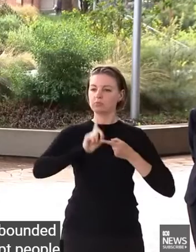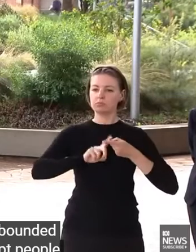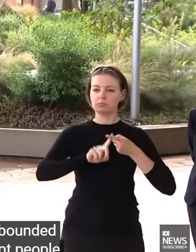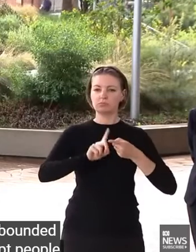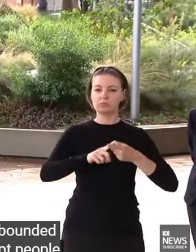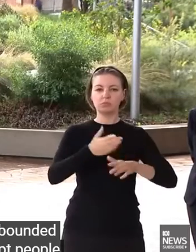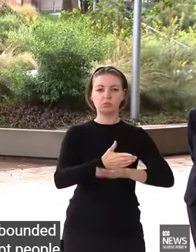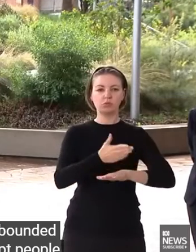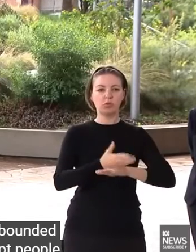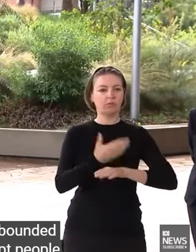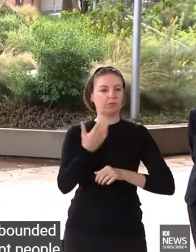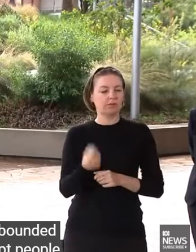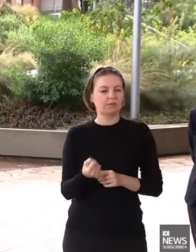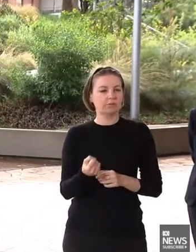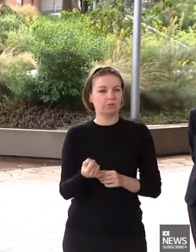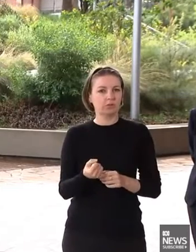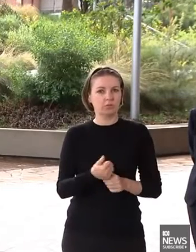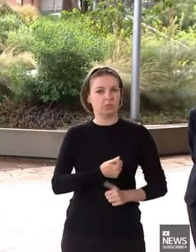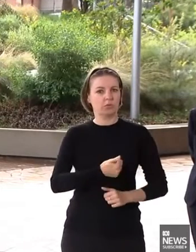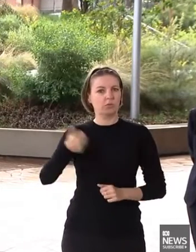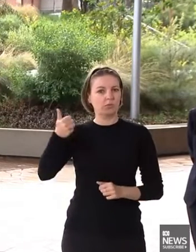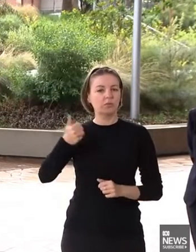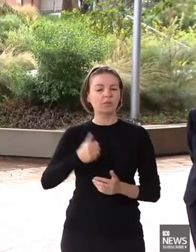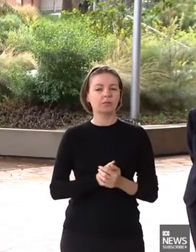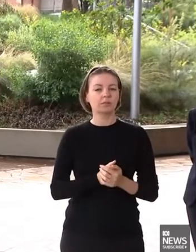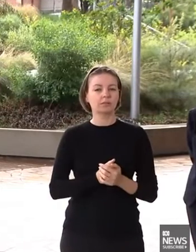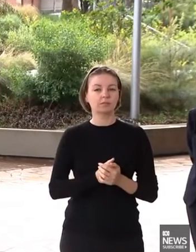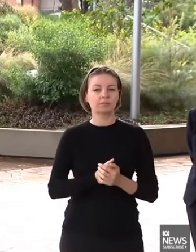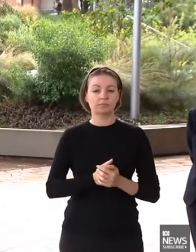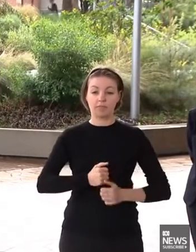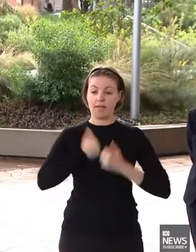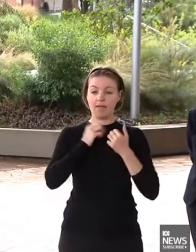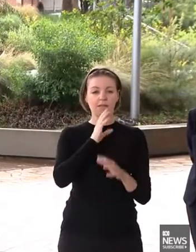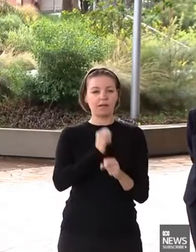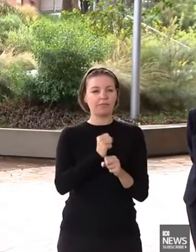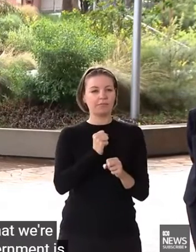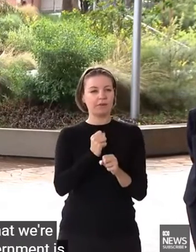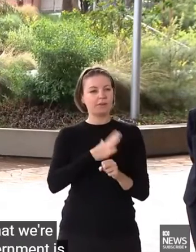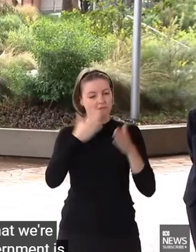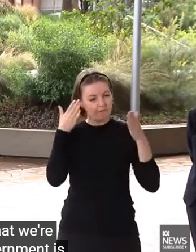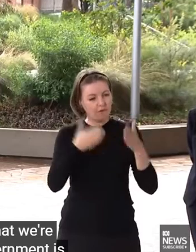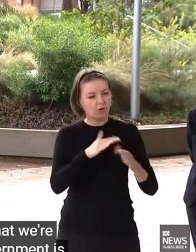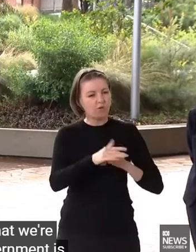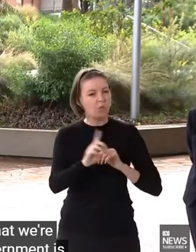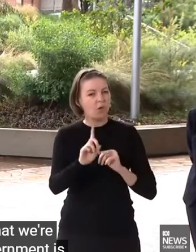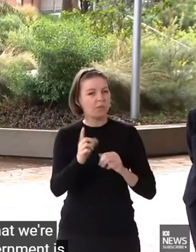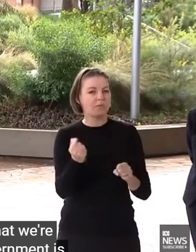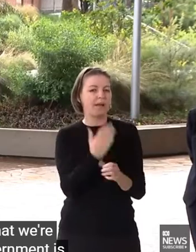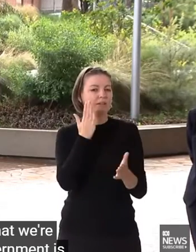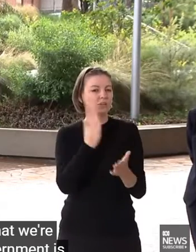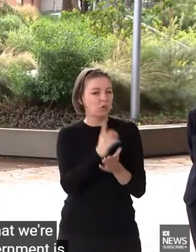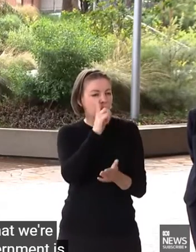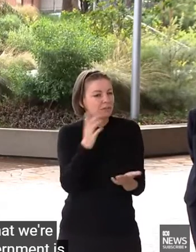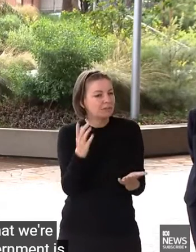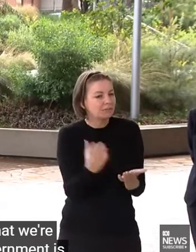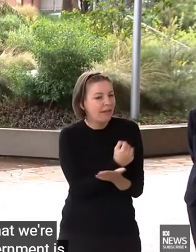that's what we're focused on as a government, is keeping people safe, getting people boosted,